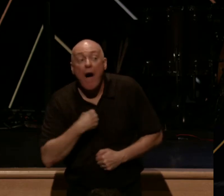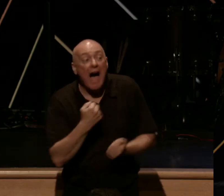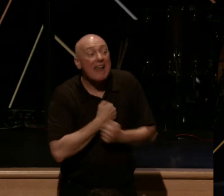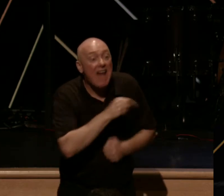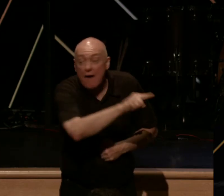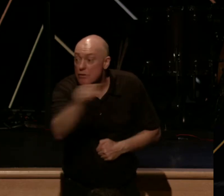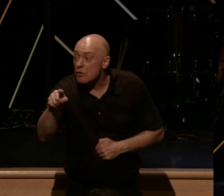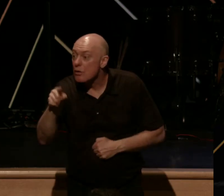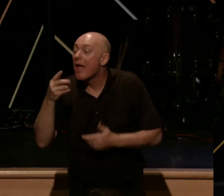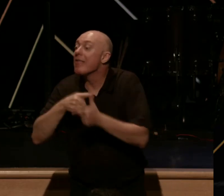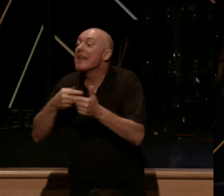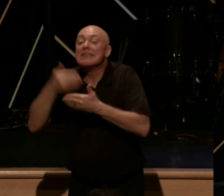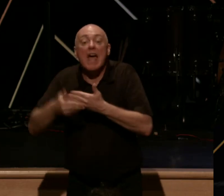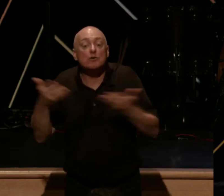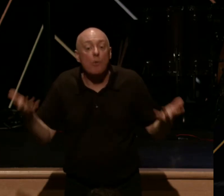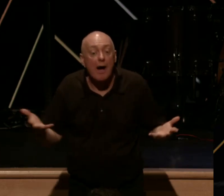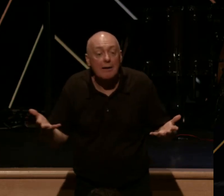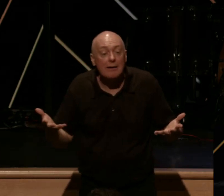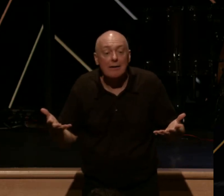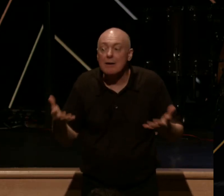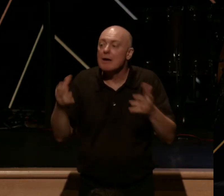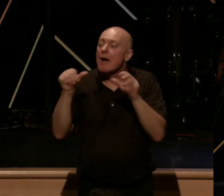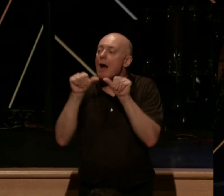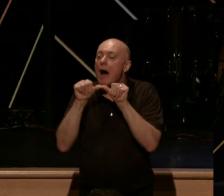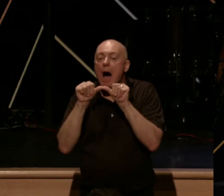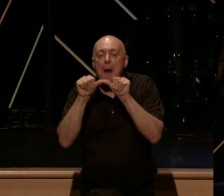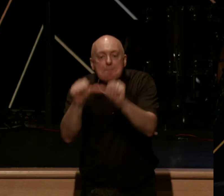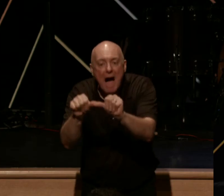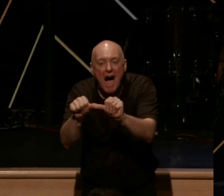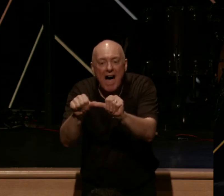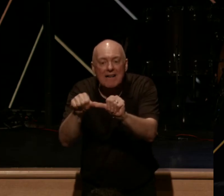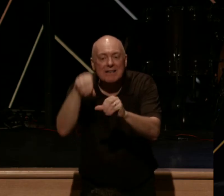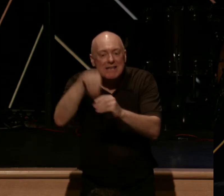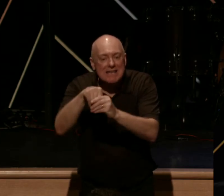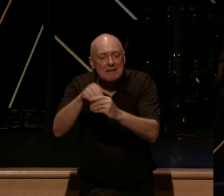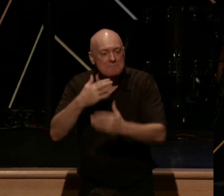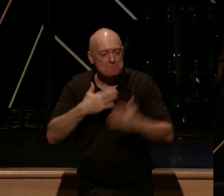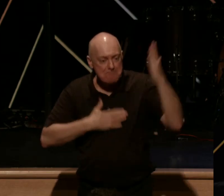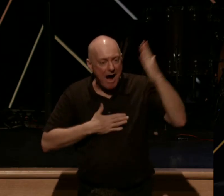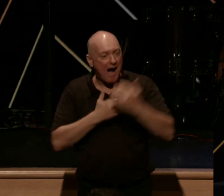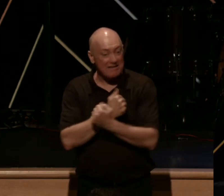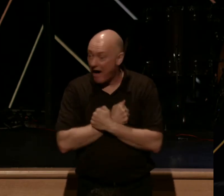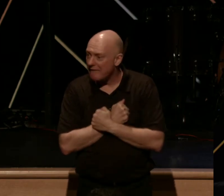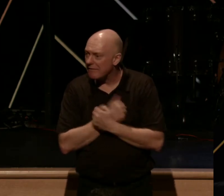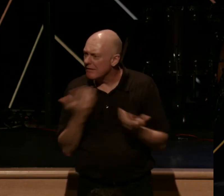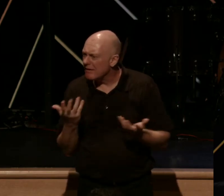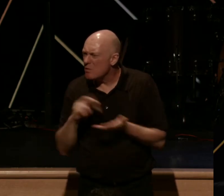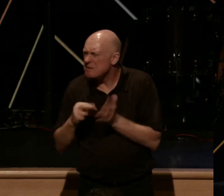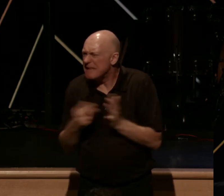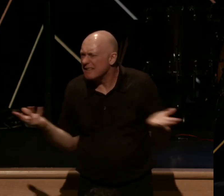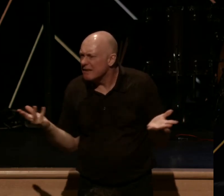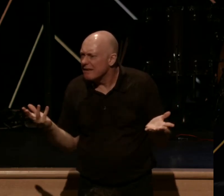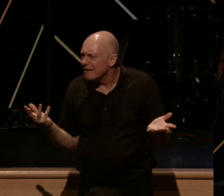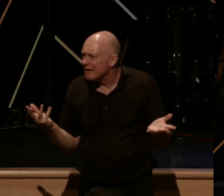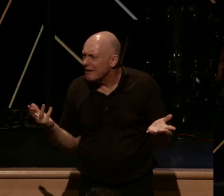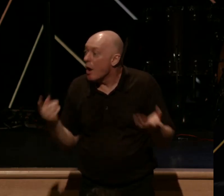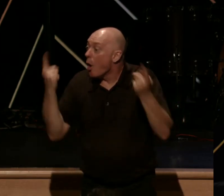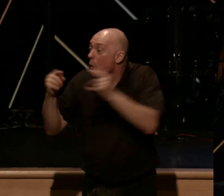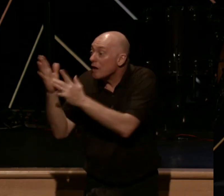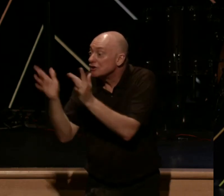what he says next. Abide in my love. Abide in my love. So what does that mean? When Jesus commands us